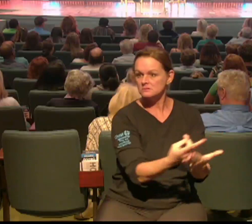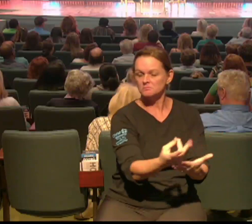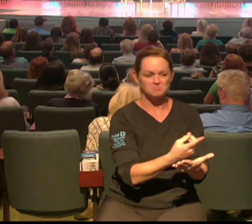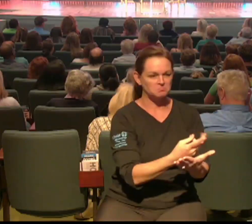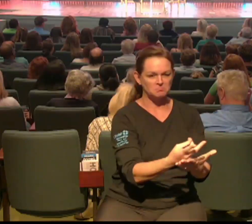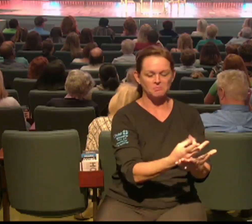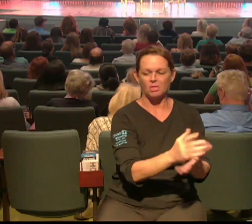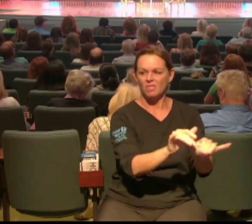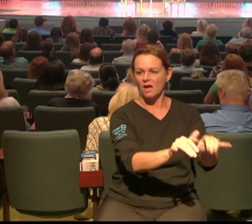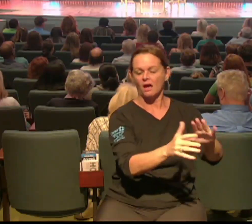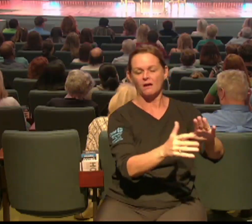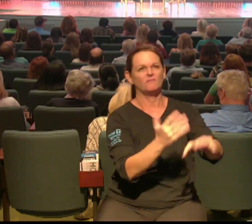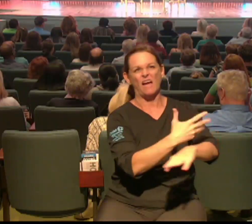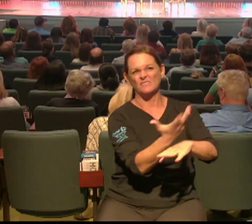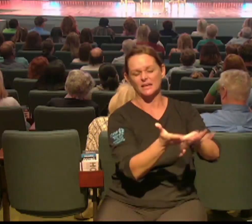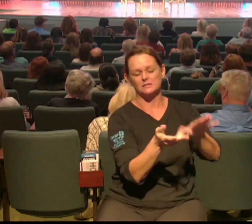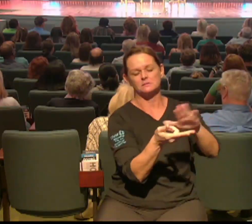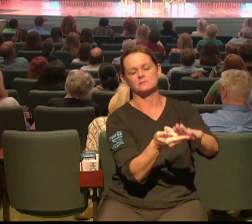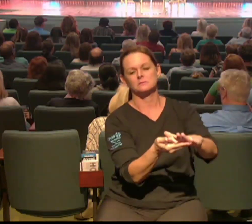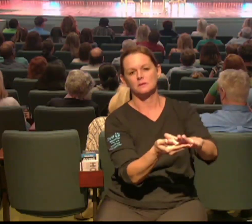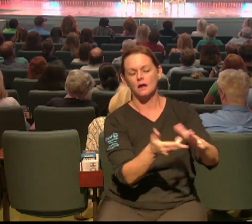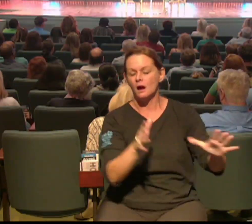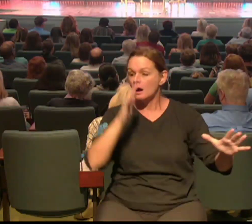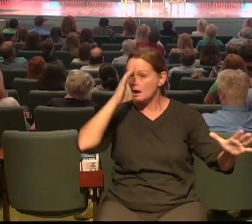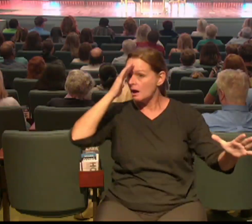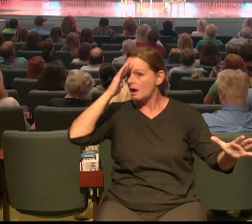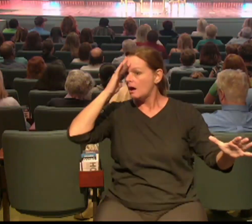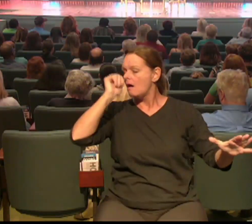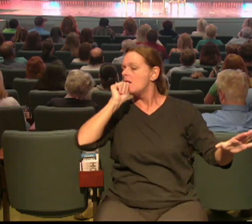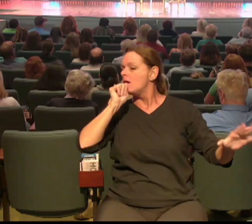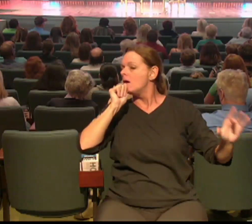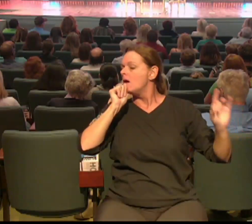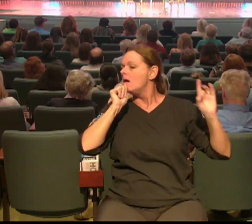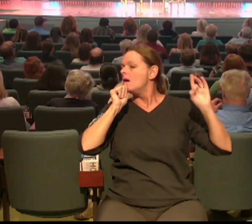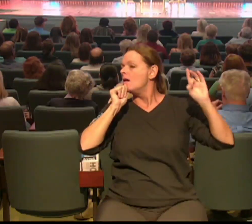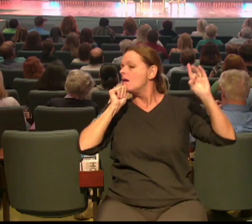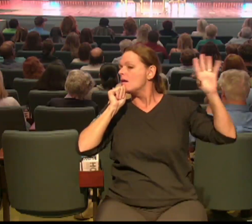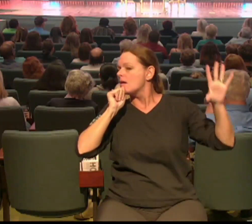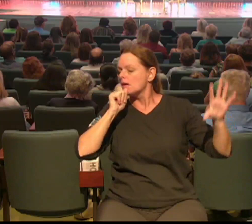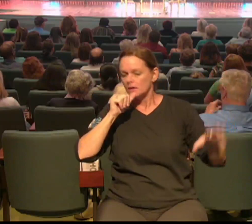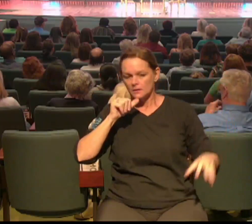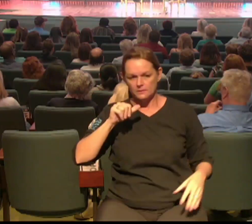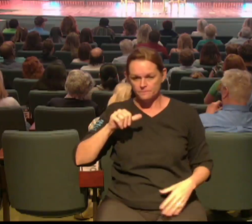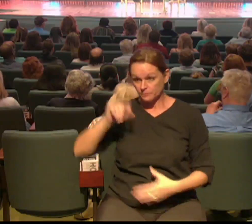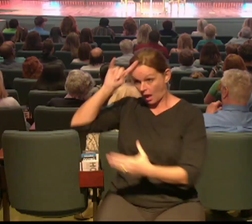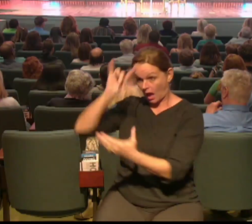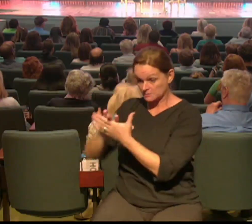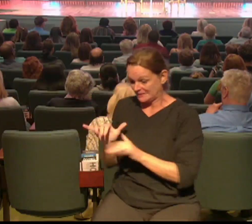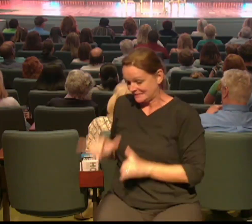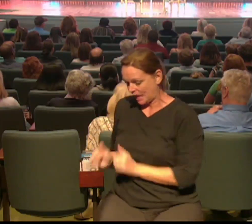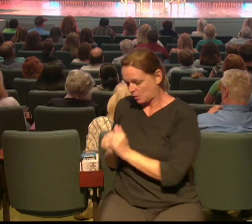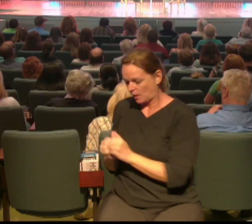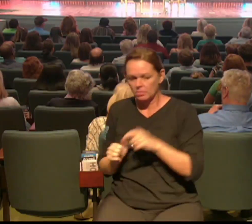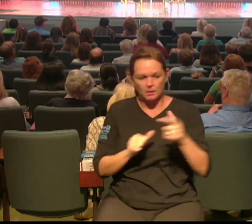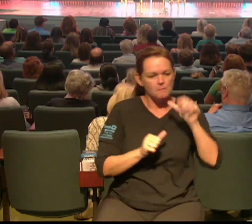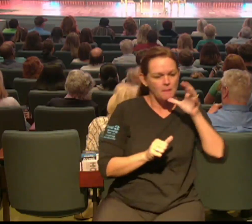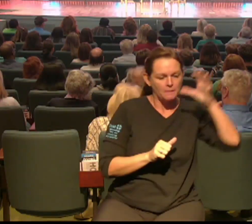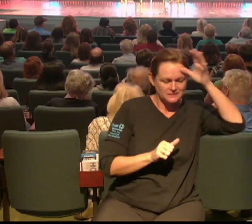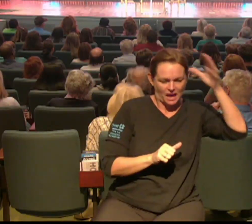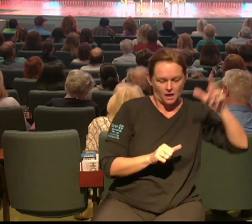journey Todd you know was there by my side every step of the way his parents came to us of two of our friends David and Marla came and stayed with us and